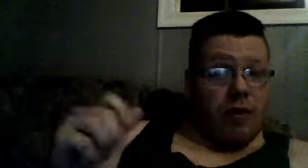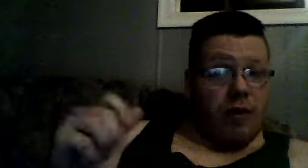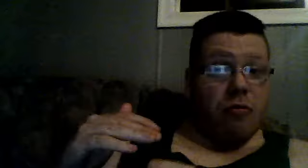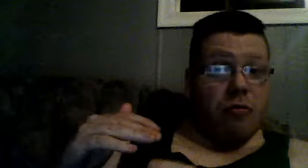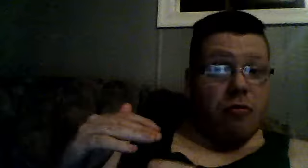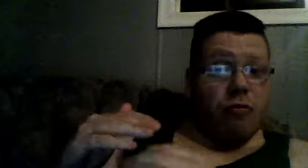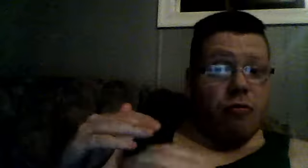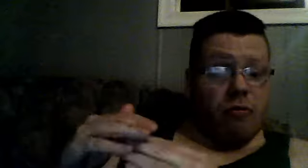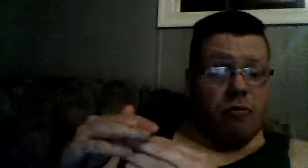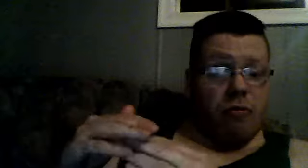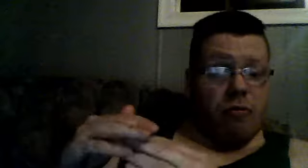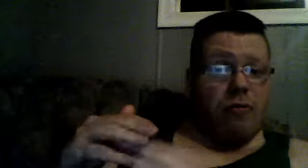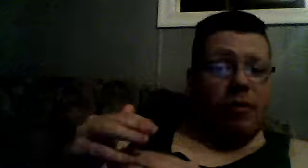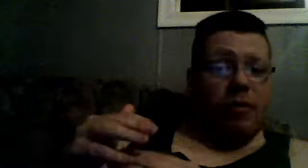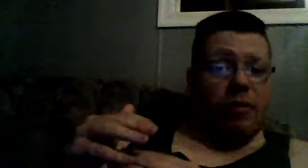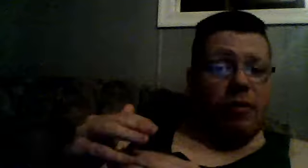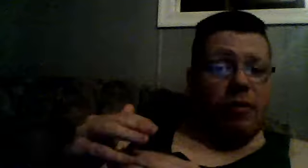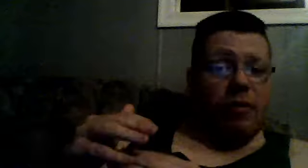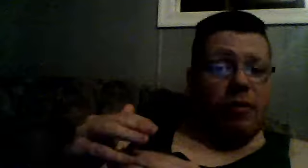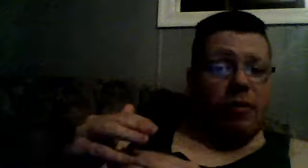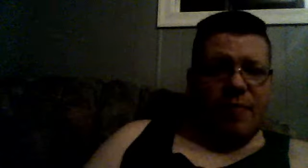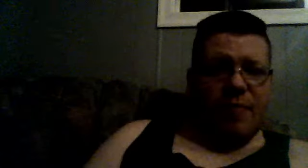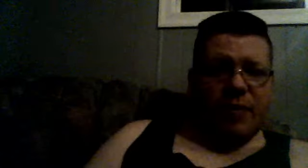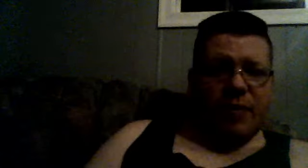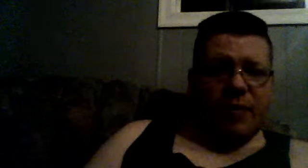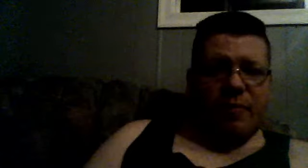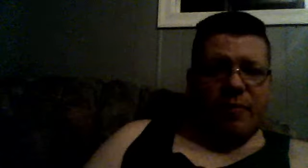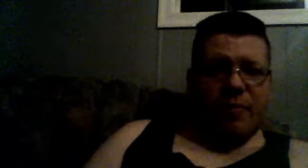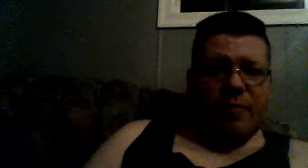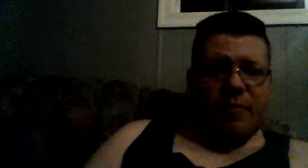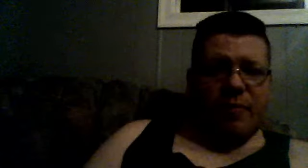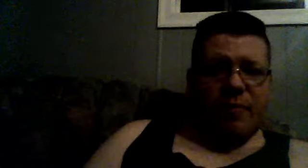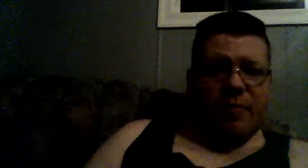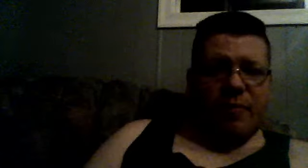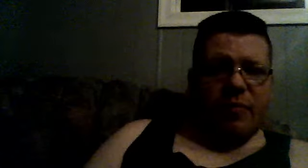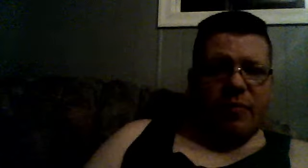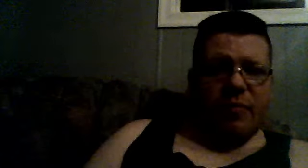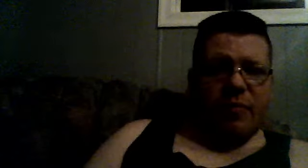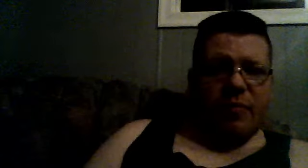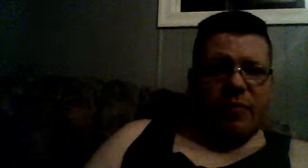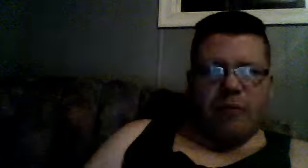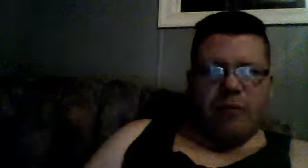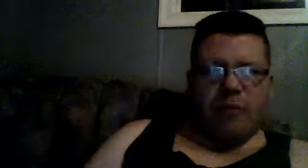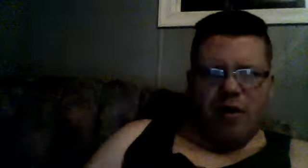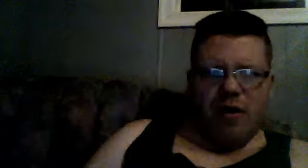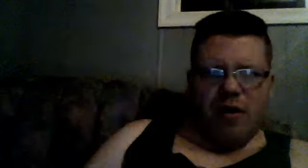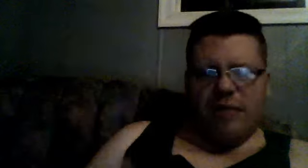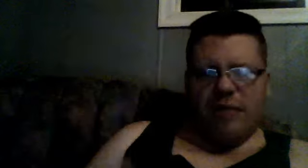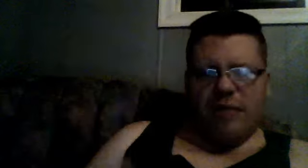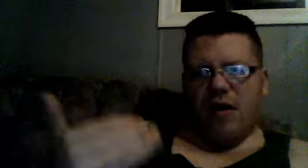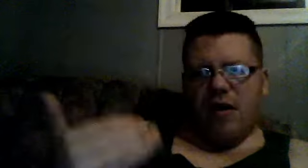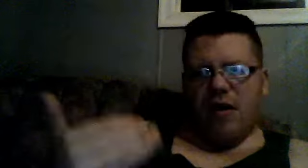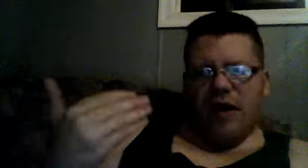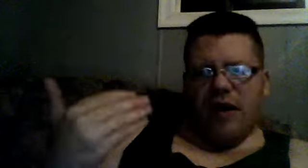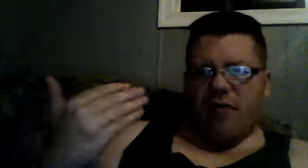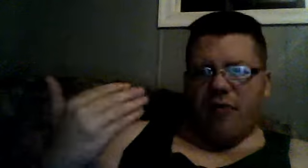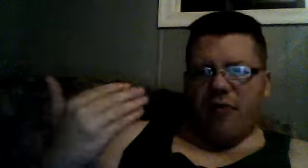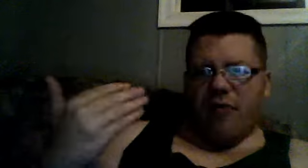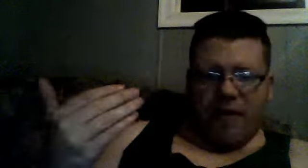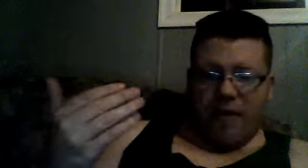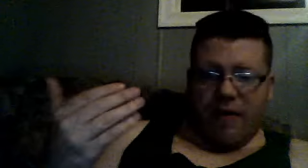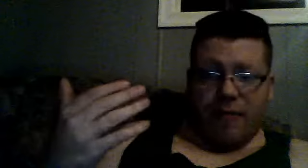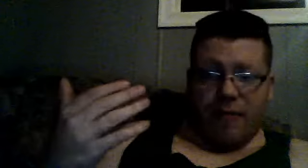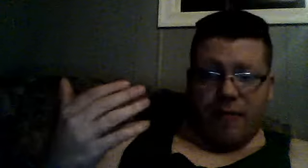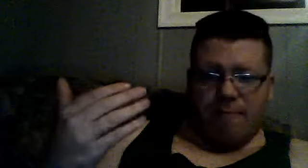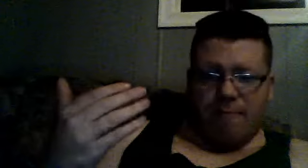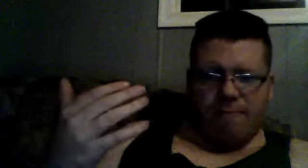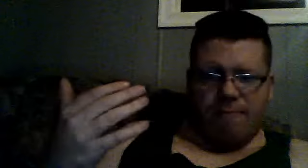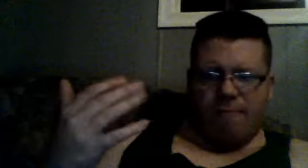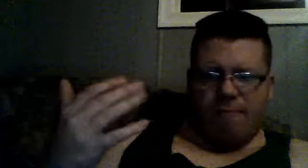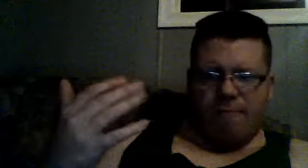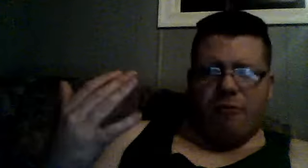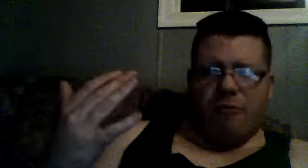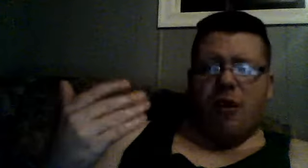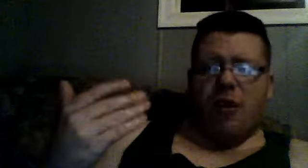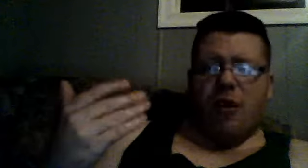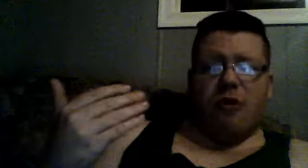use the movie, I mean, the book, of a friend, of a, well-known,